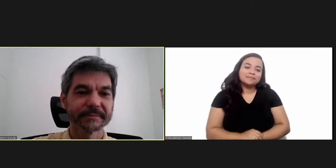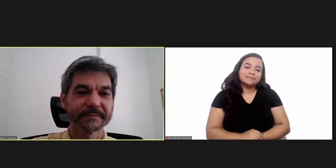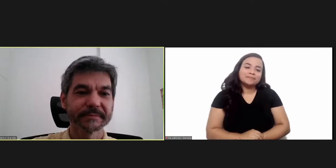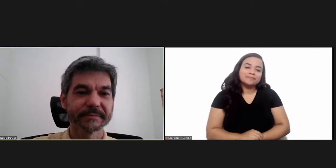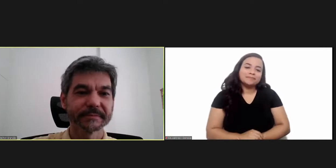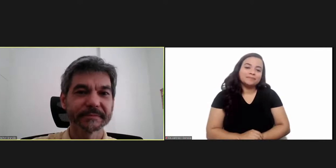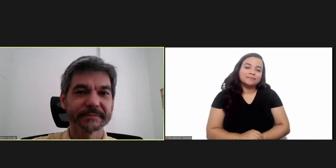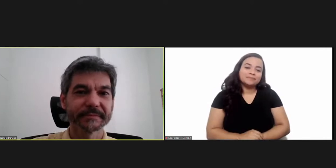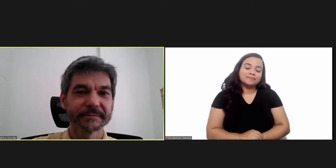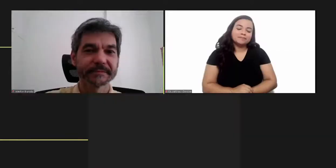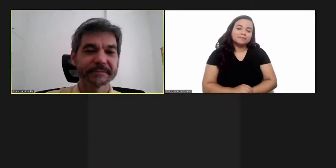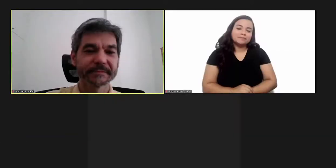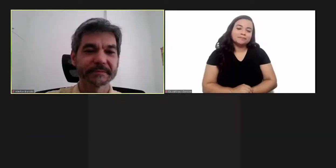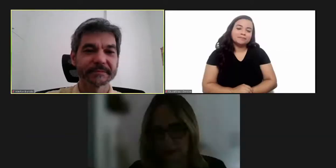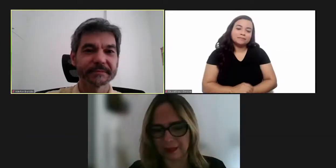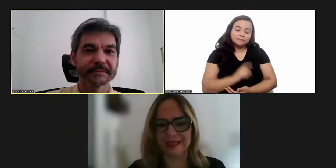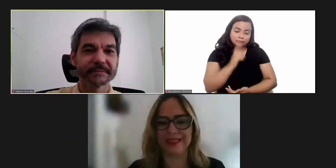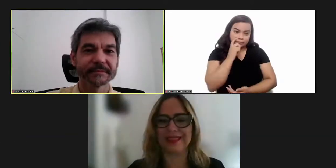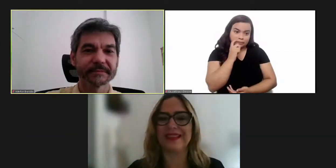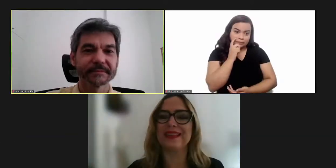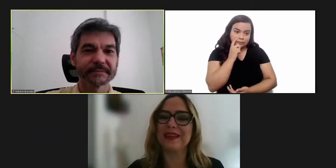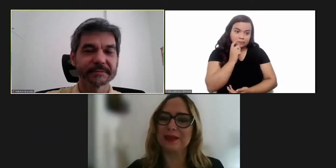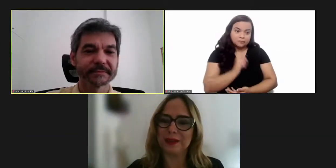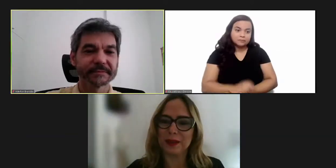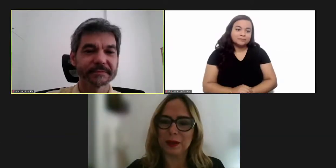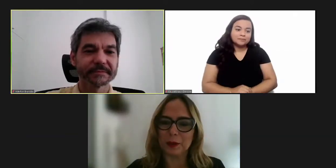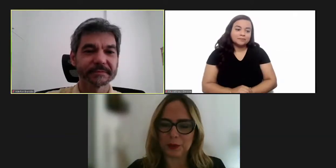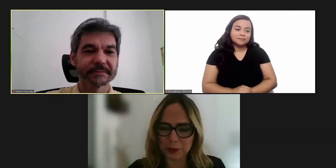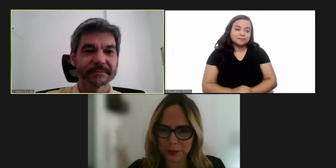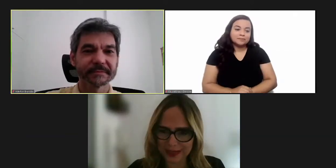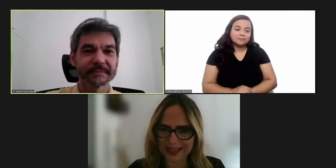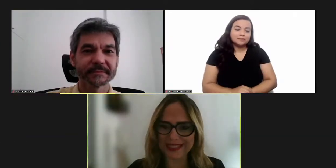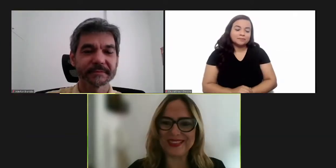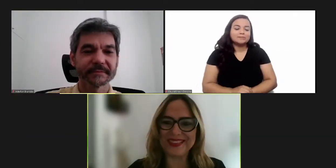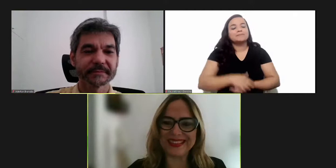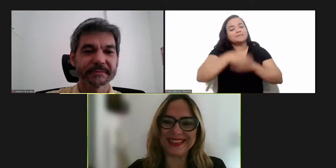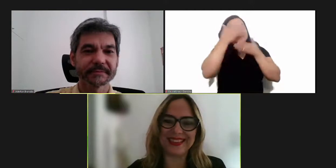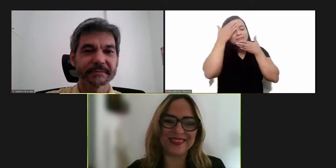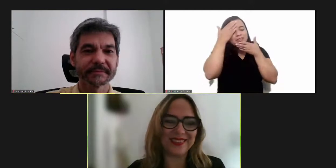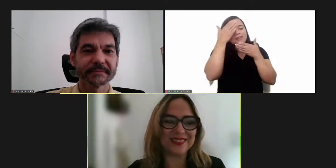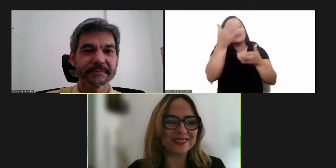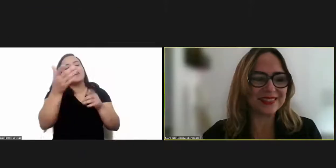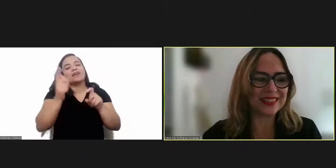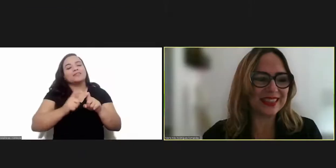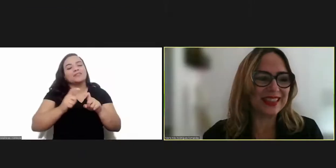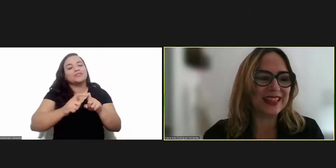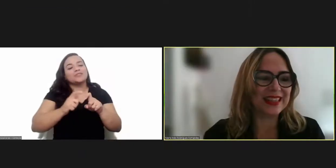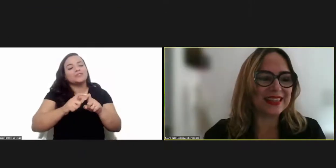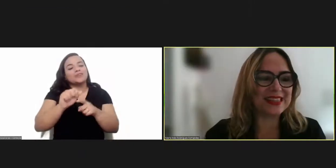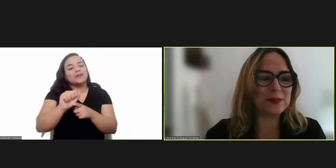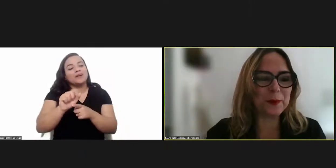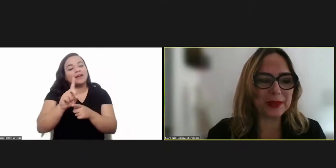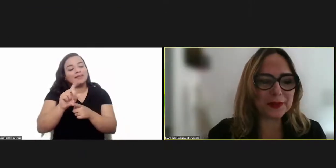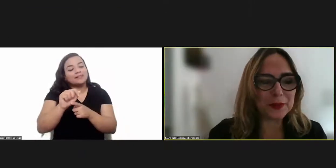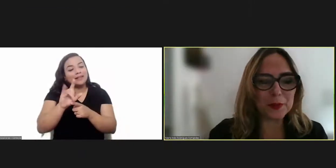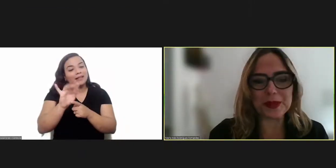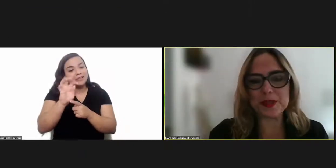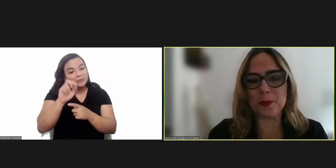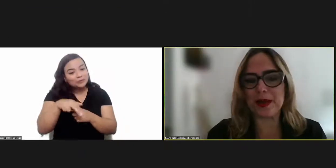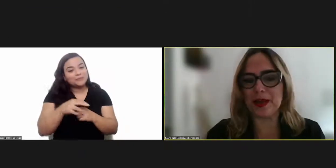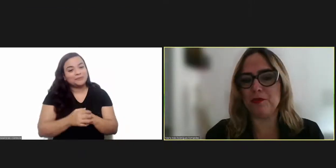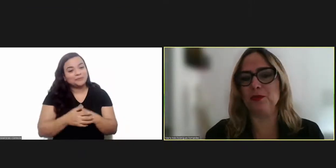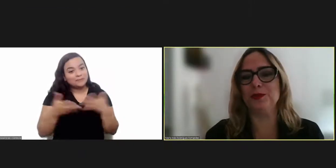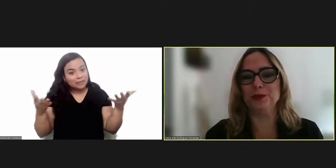biological metaphor the umbilical cord thank you dr edailton